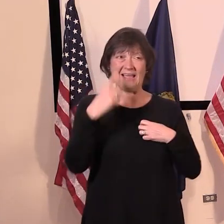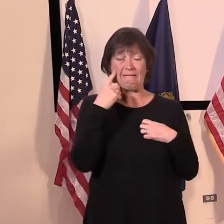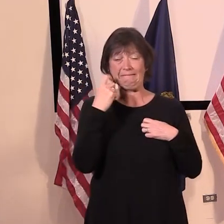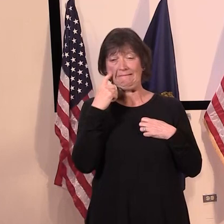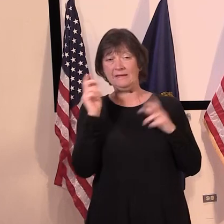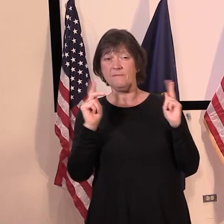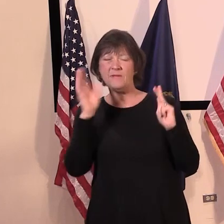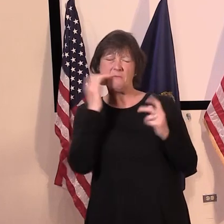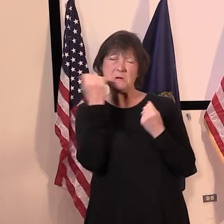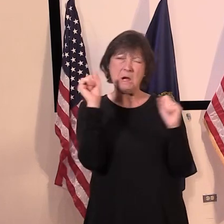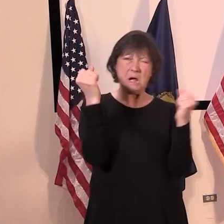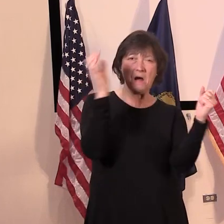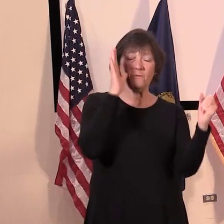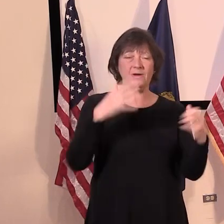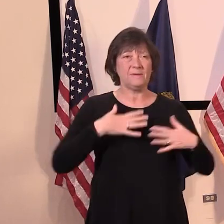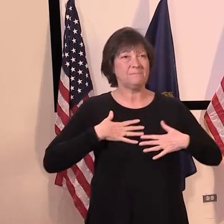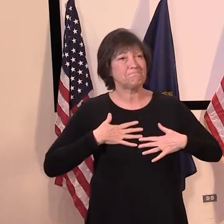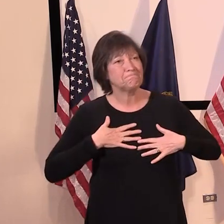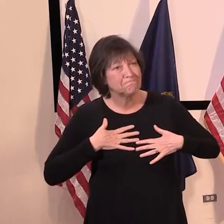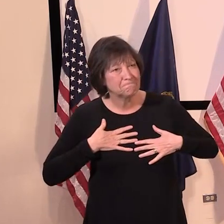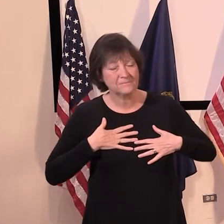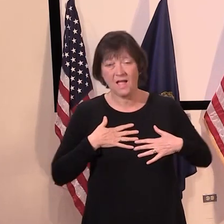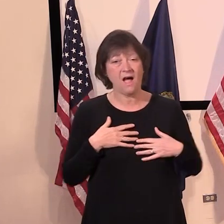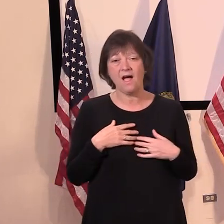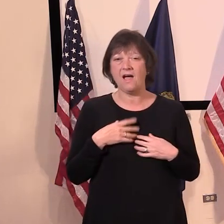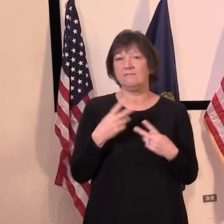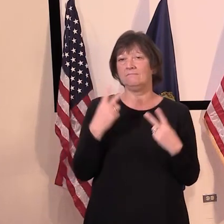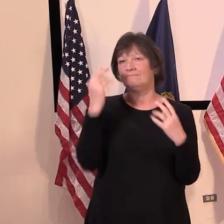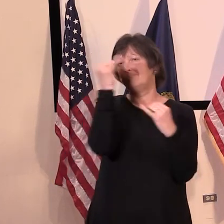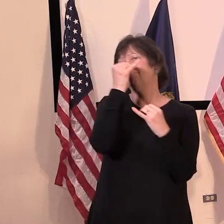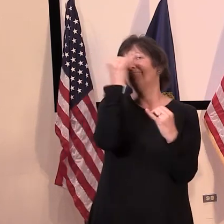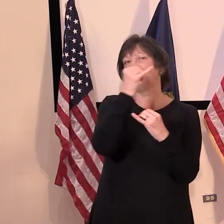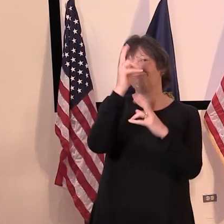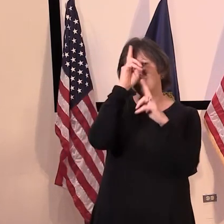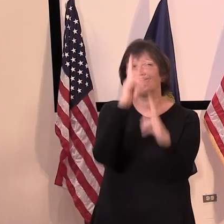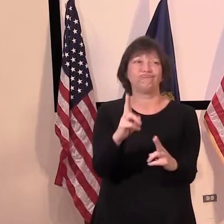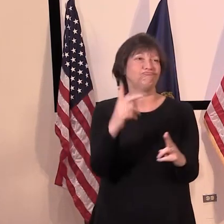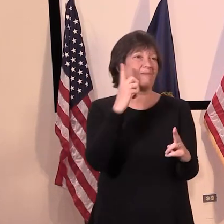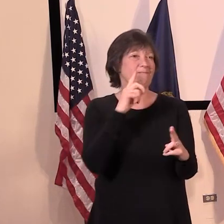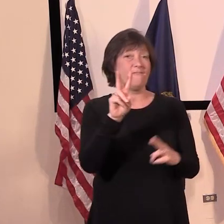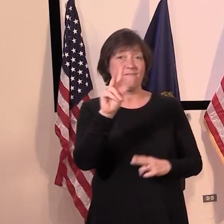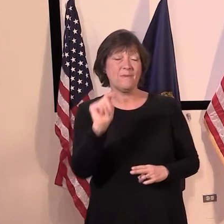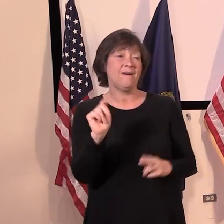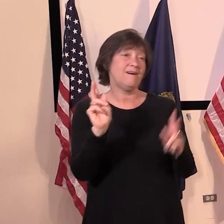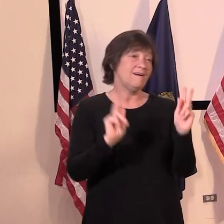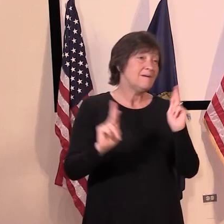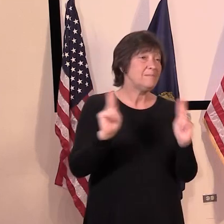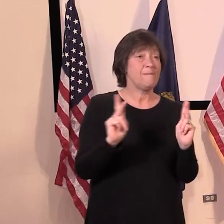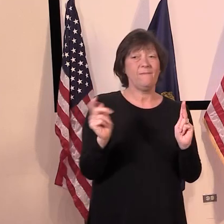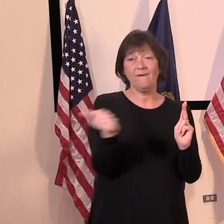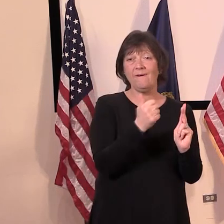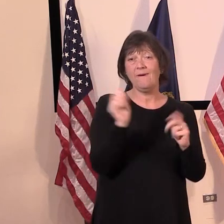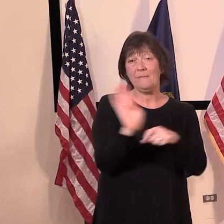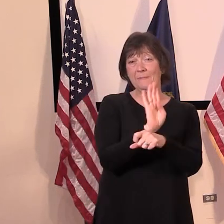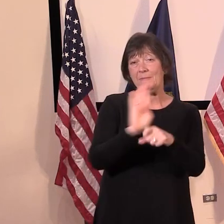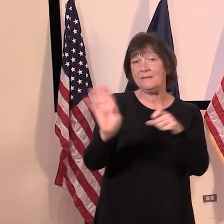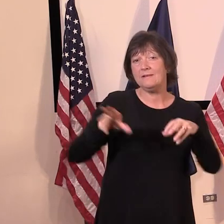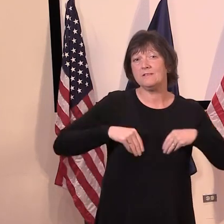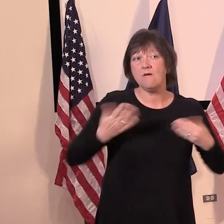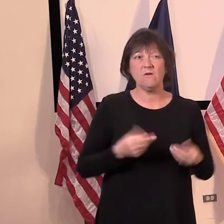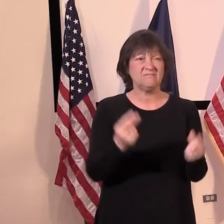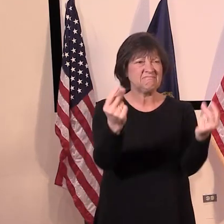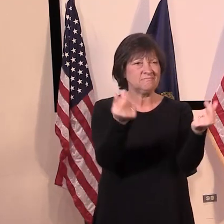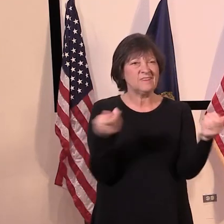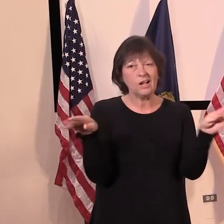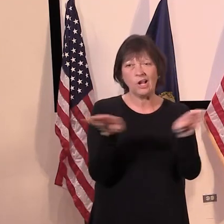again, I have to give Vermonters great credit and those owners of those businesses for closing down immediately and